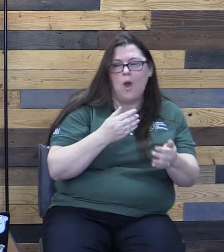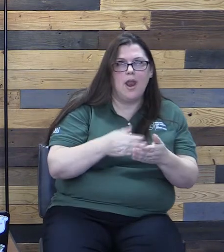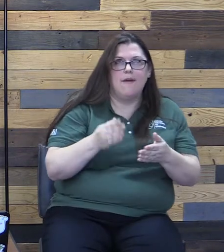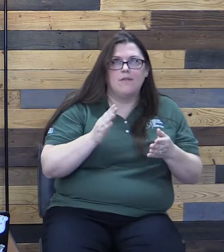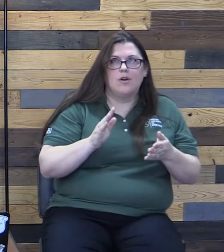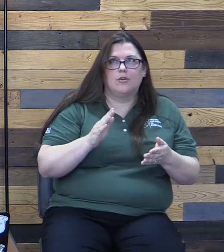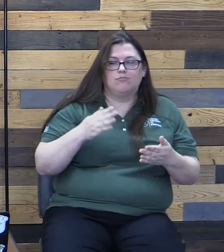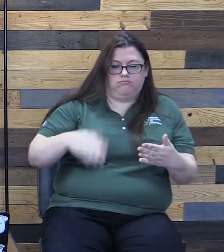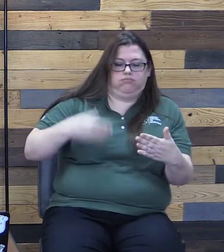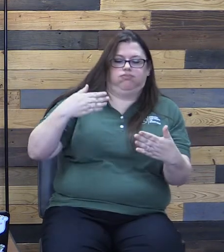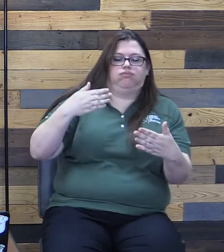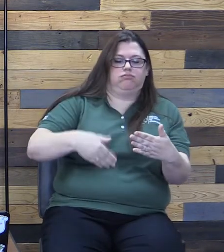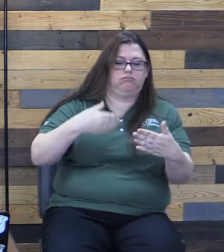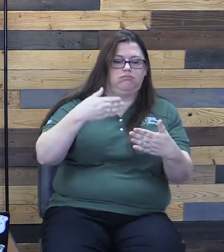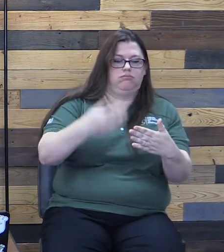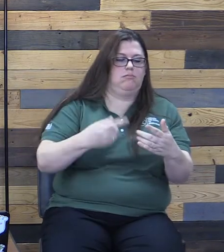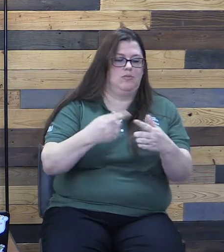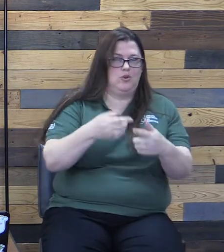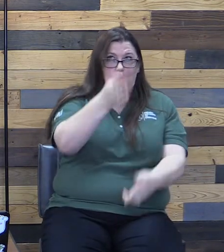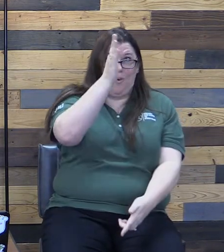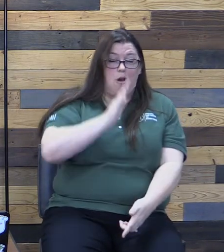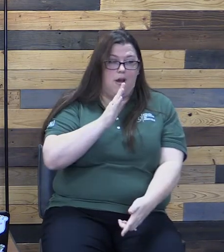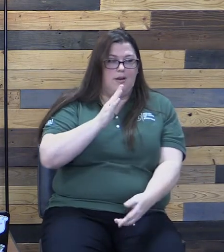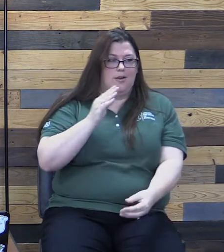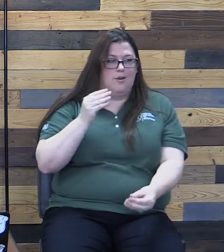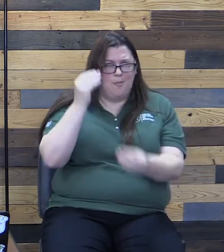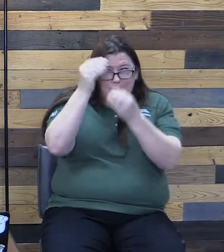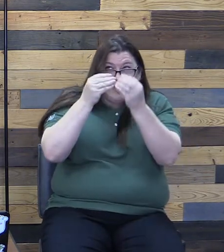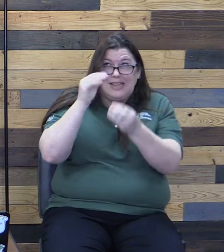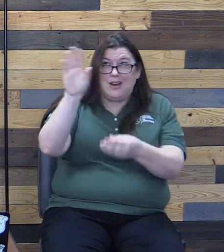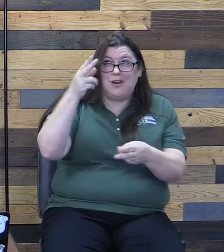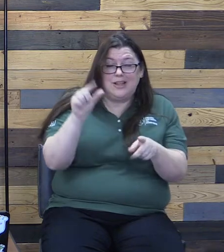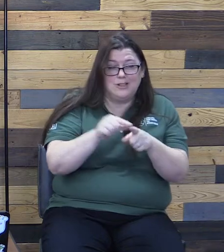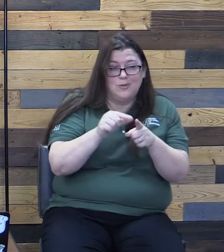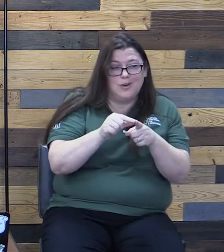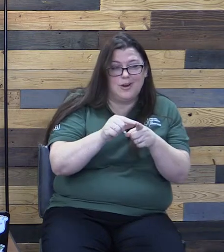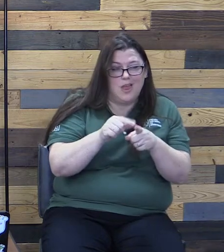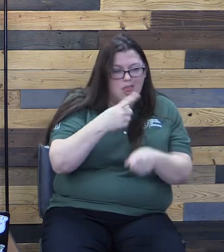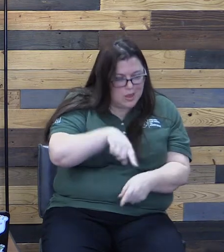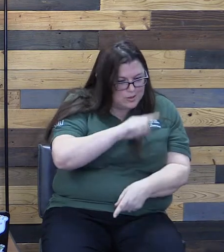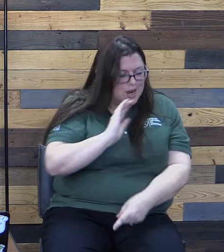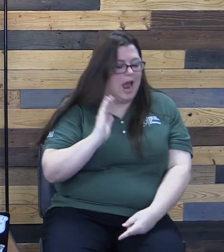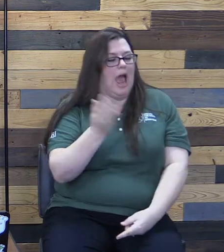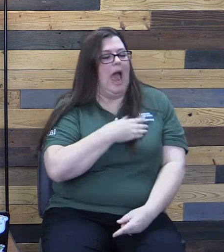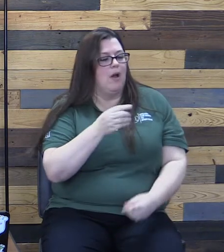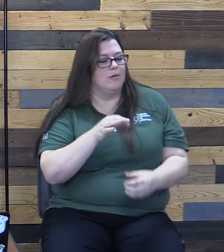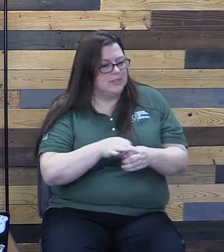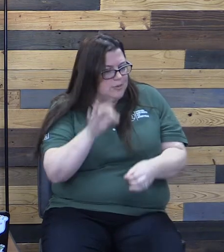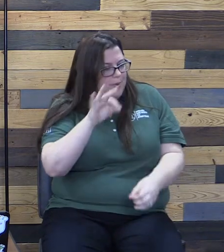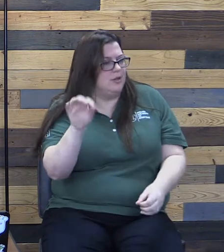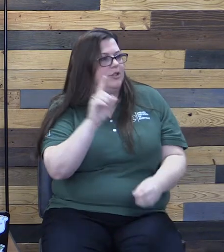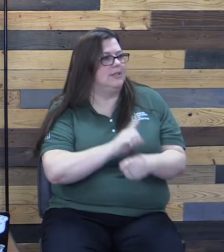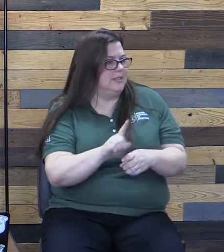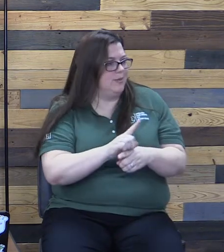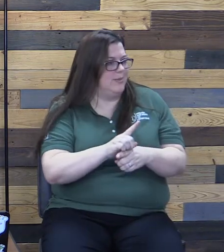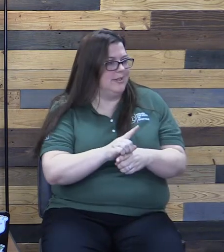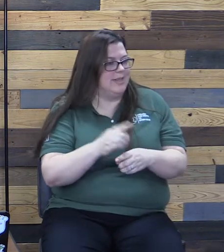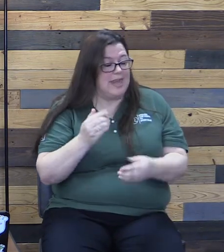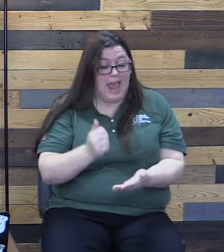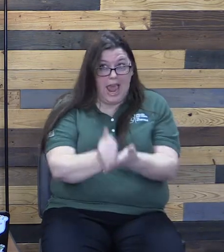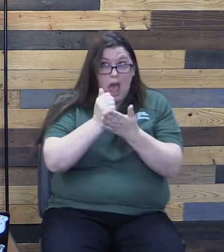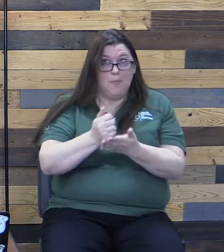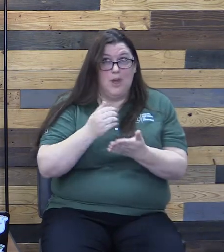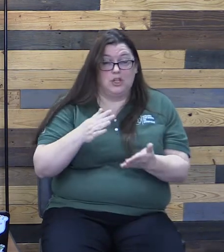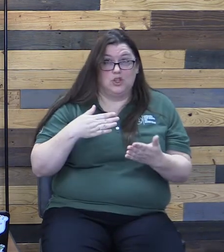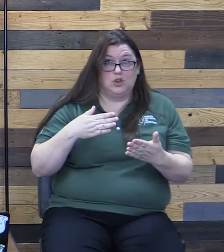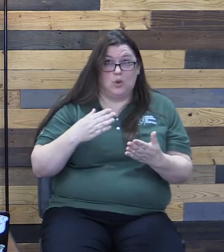God, whatever you can do to meditate on his word, those are our spiritual disciplines. And those help us grow closer to him, and